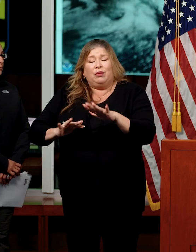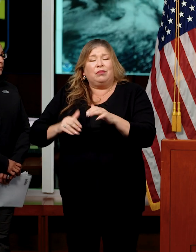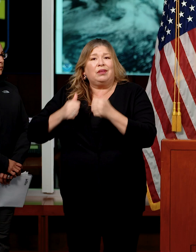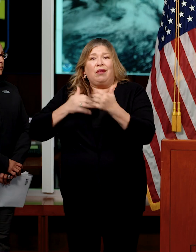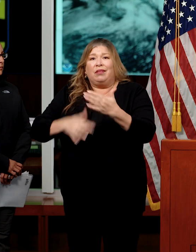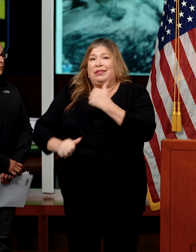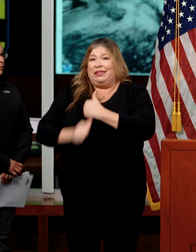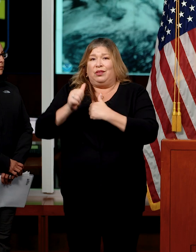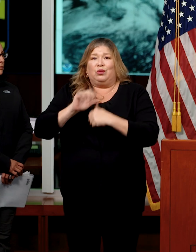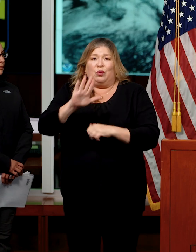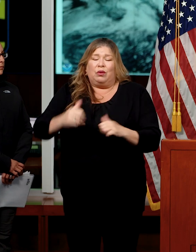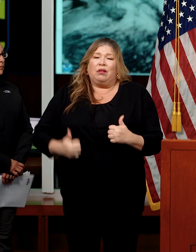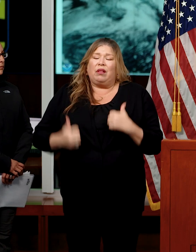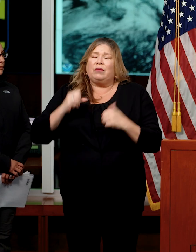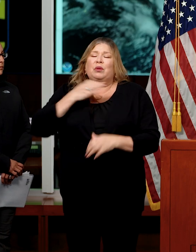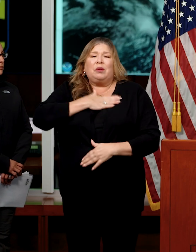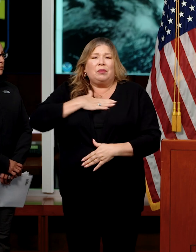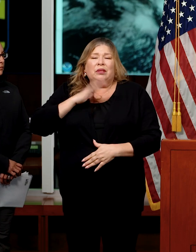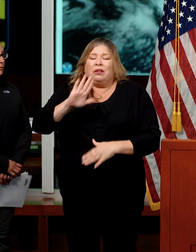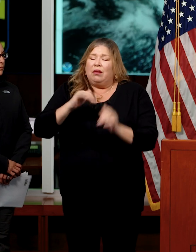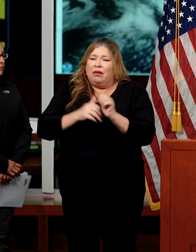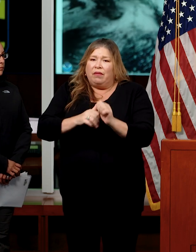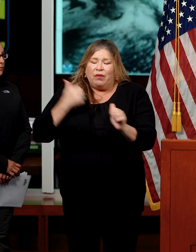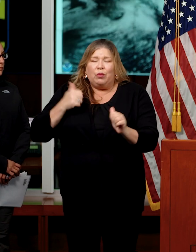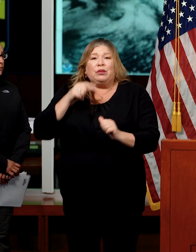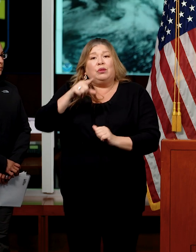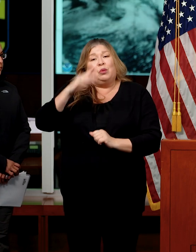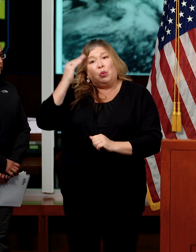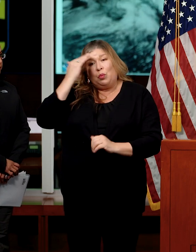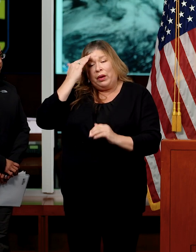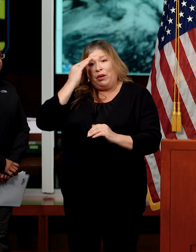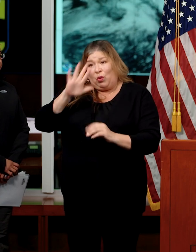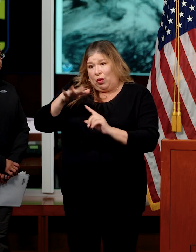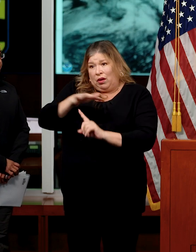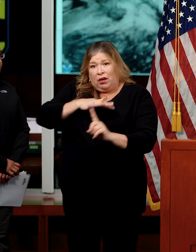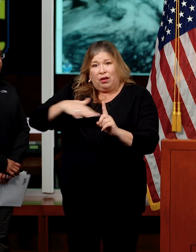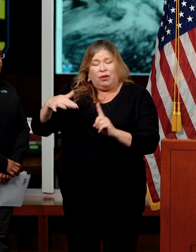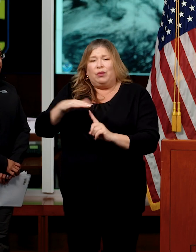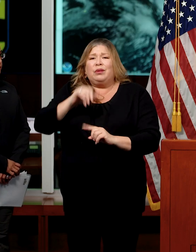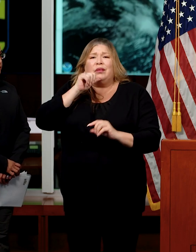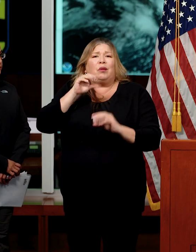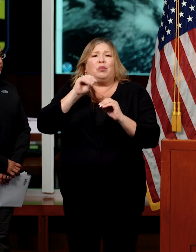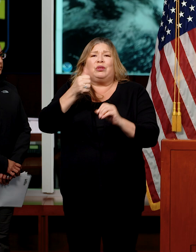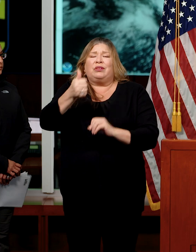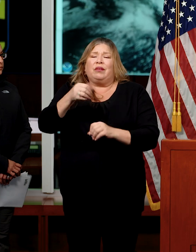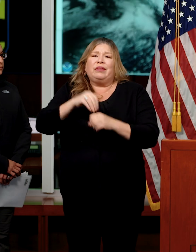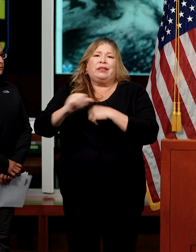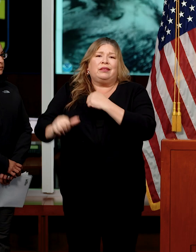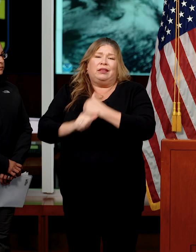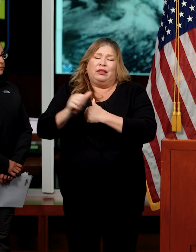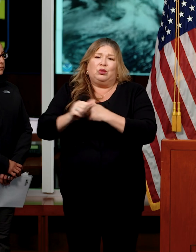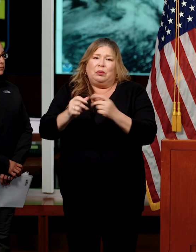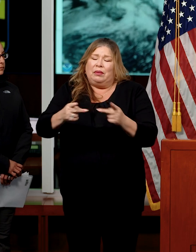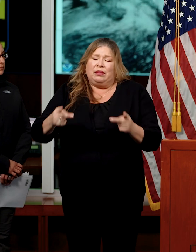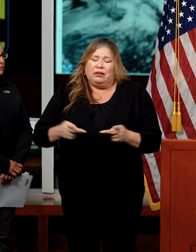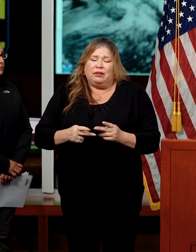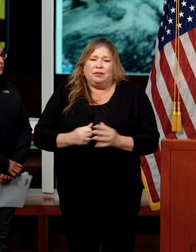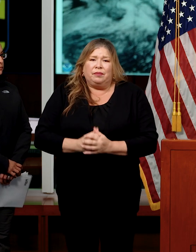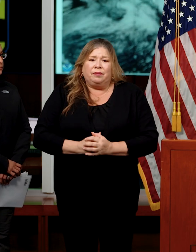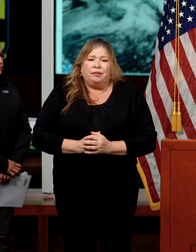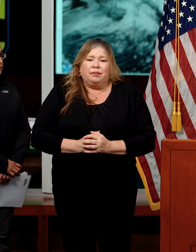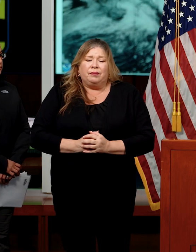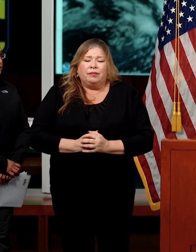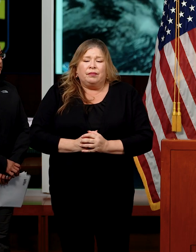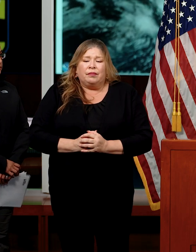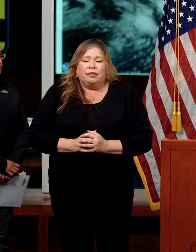situations and so please stay aware of your surroundings and make sure that you are not putting yourself in harm's way. And the